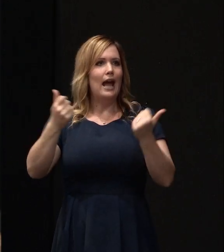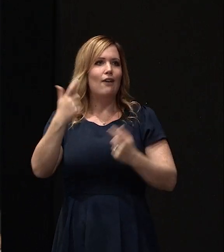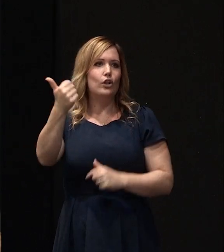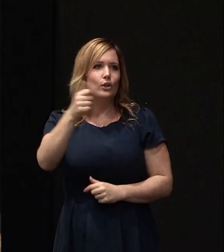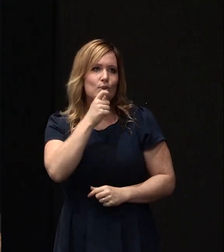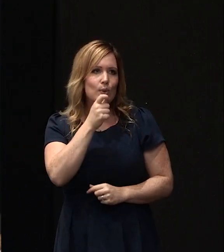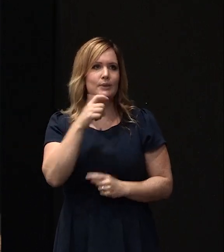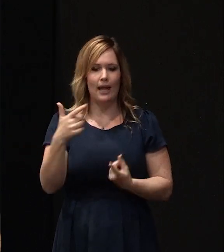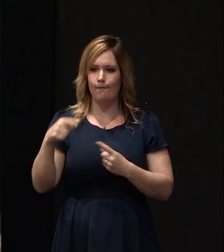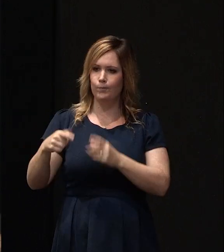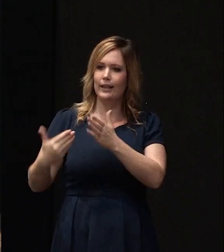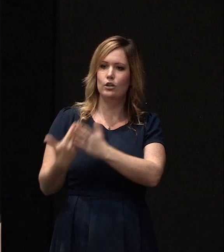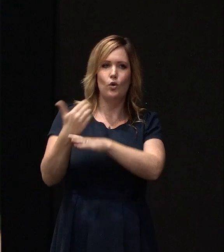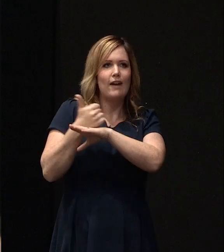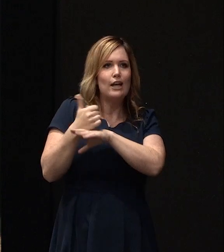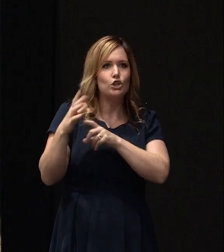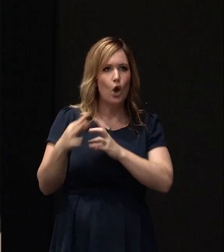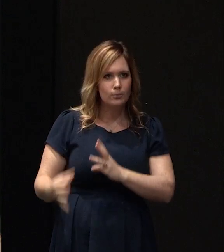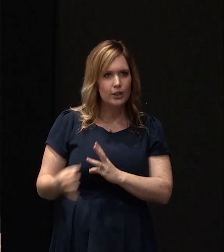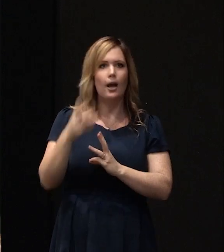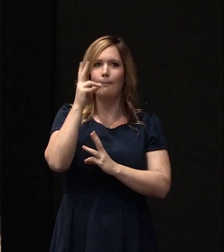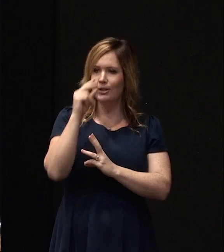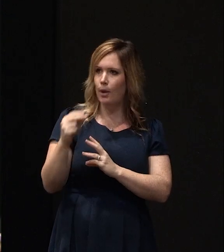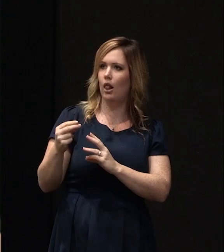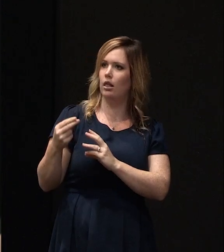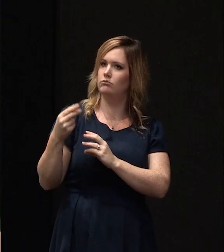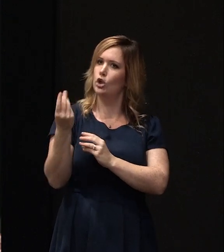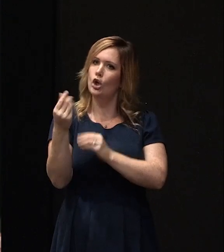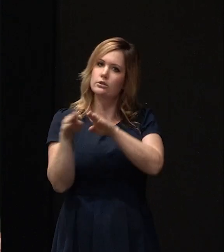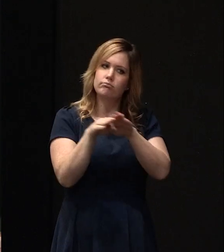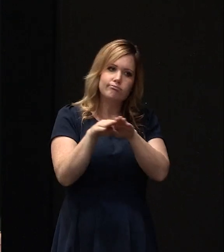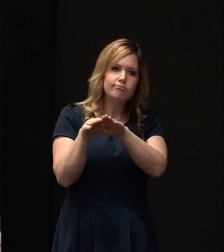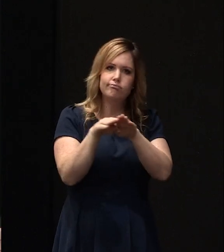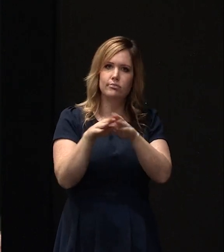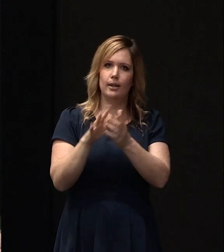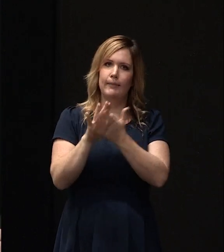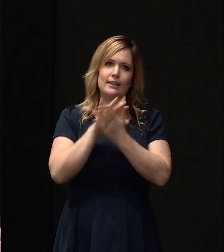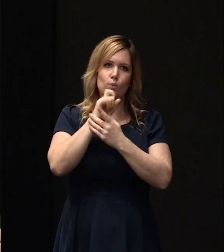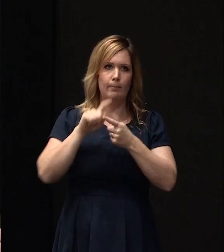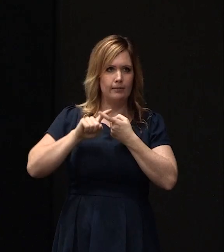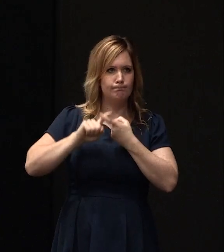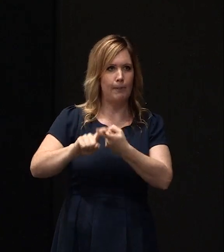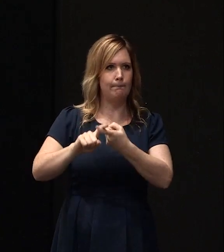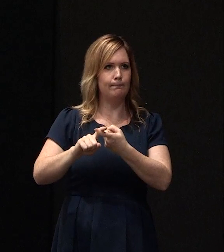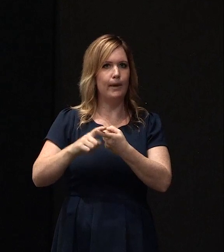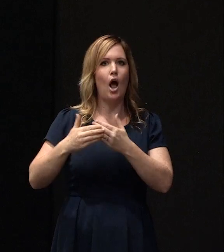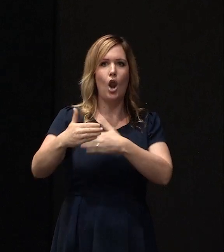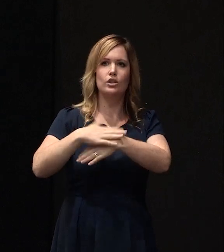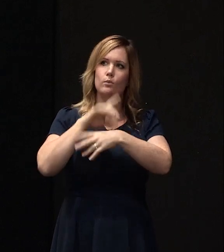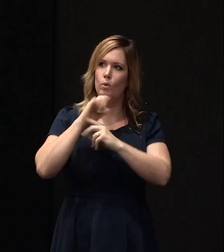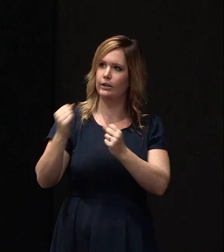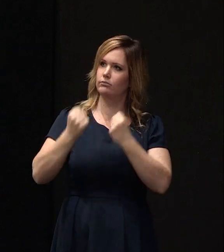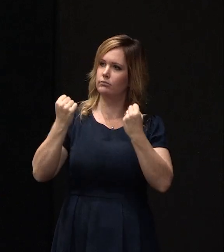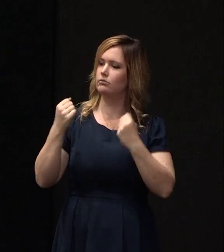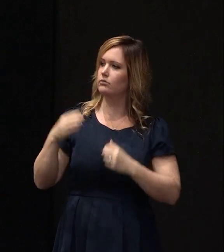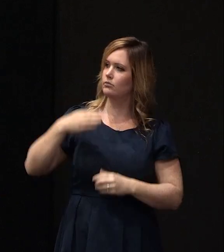viable economic solutions that will mean your house is sustainable and re-insurable long term. I, from Southern